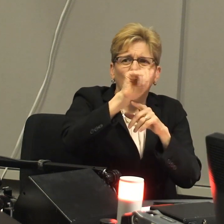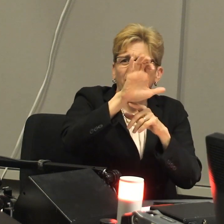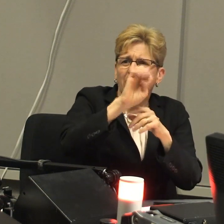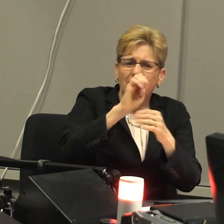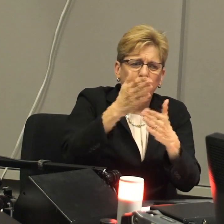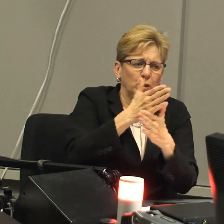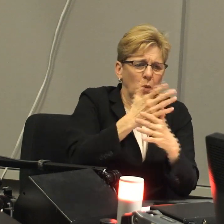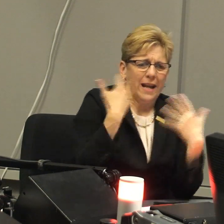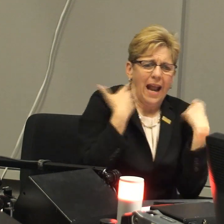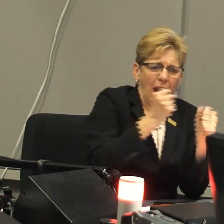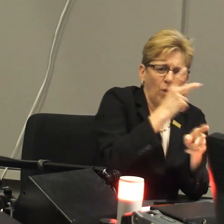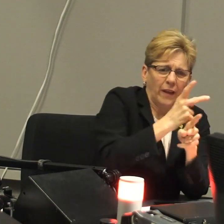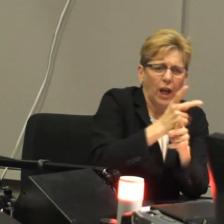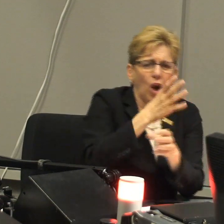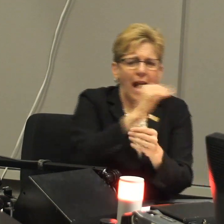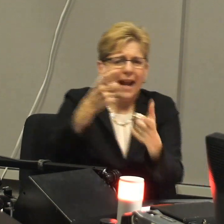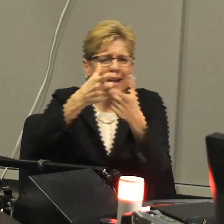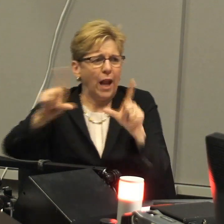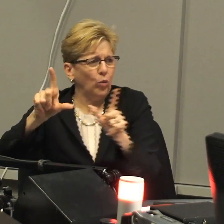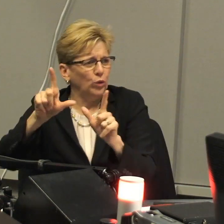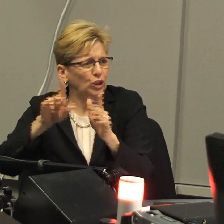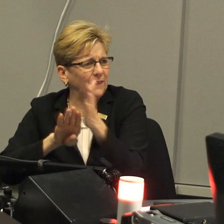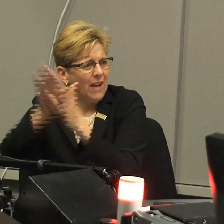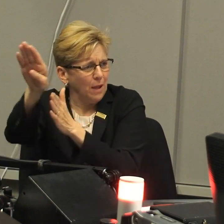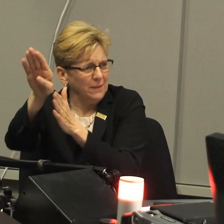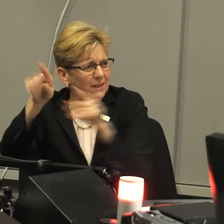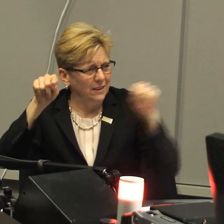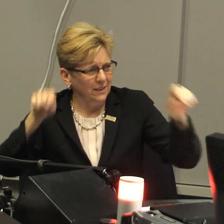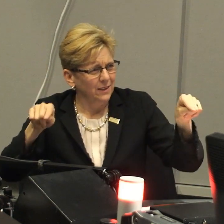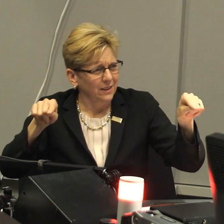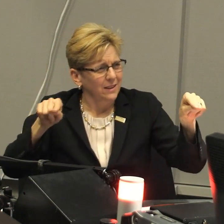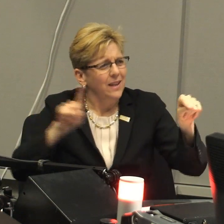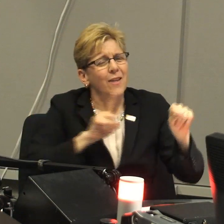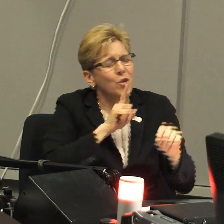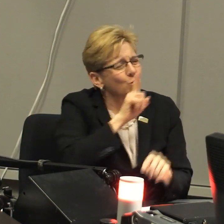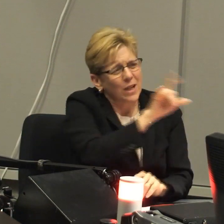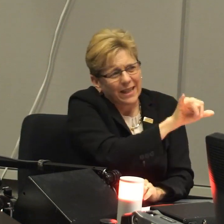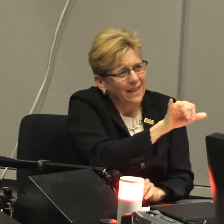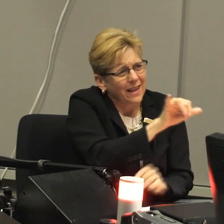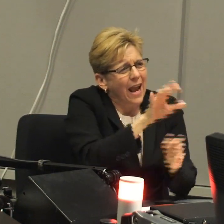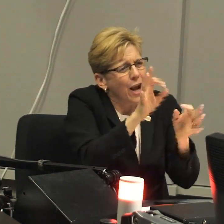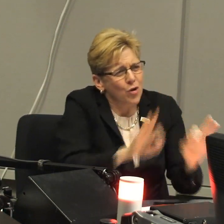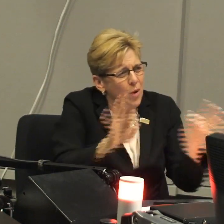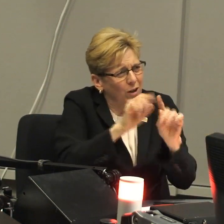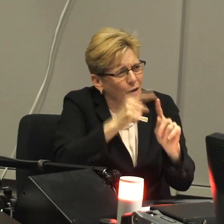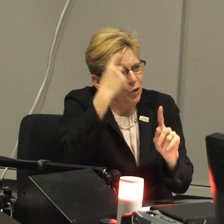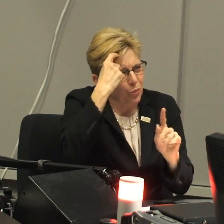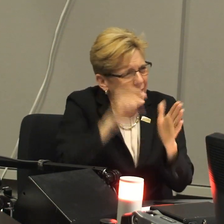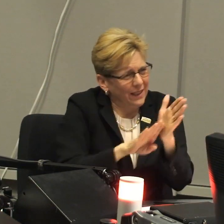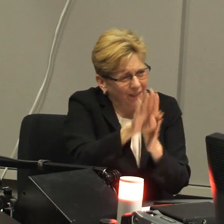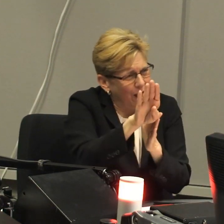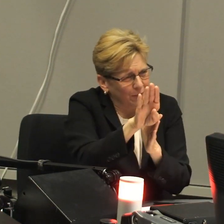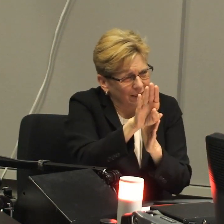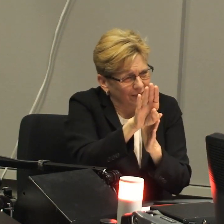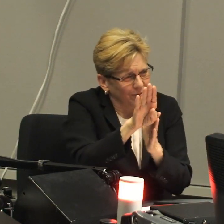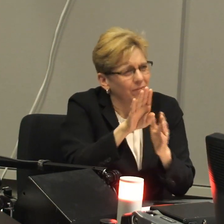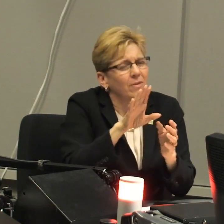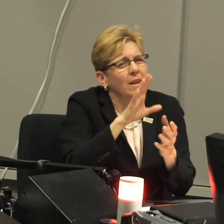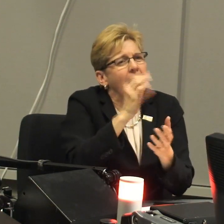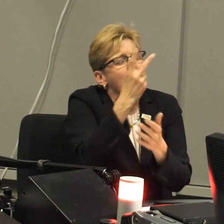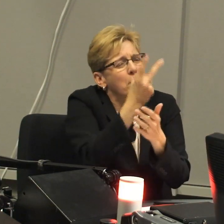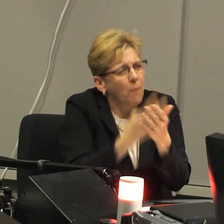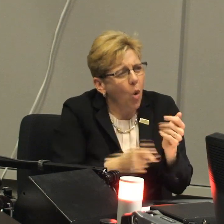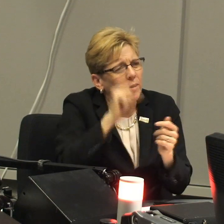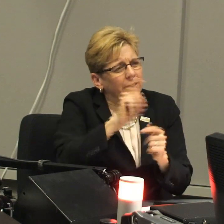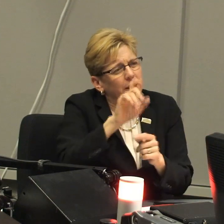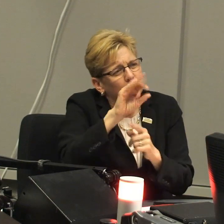won't see that interface that could happen between health care and language development. You know, they're really, it's critical to